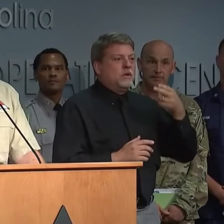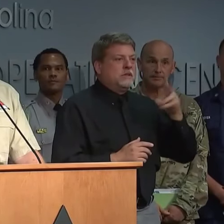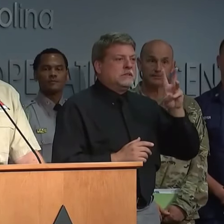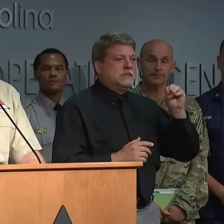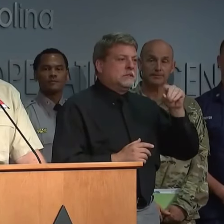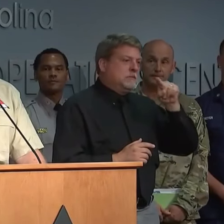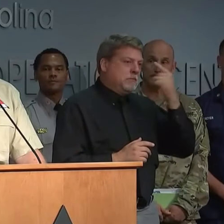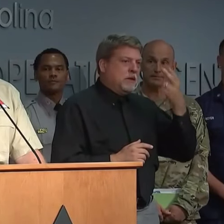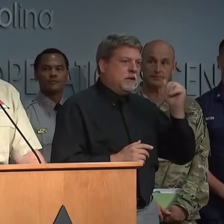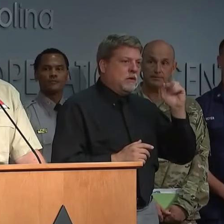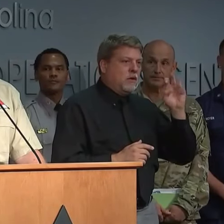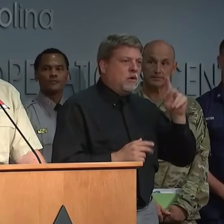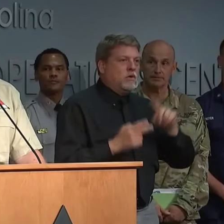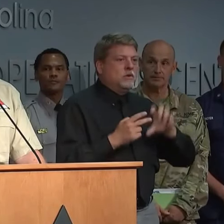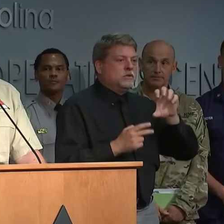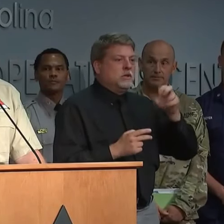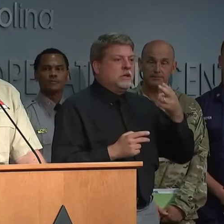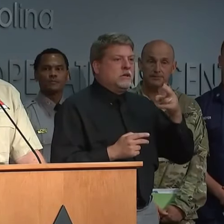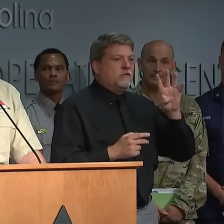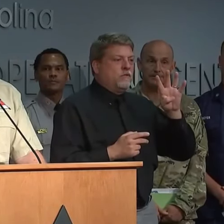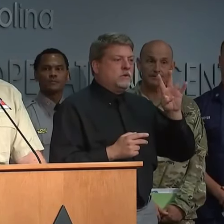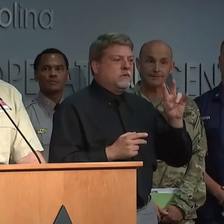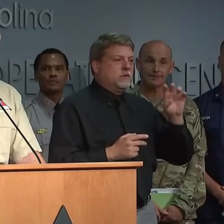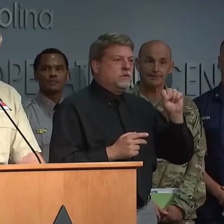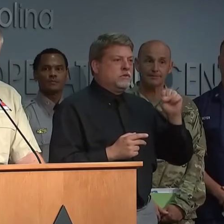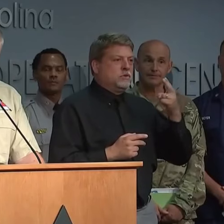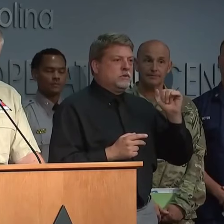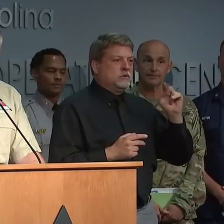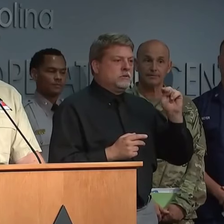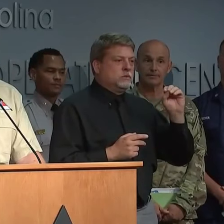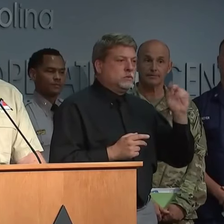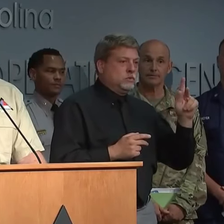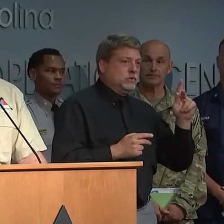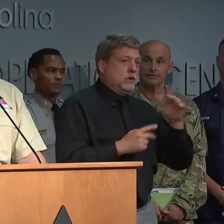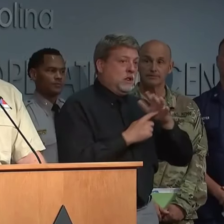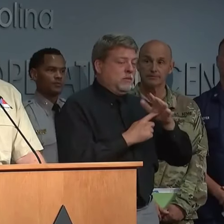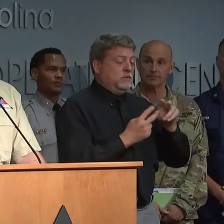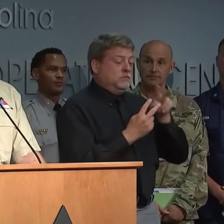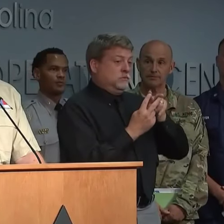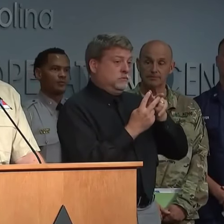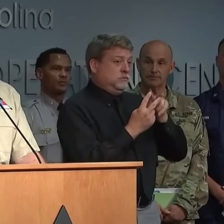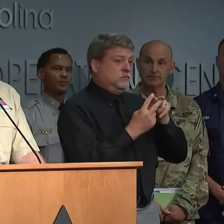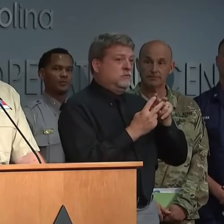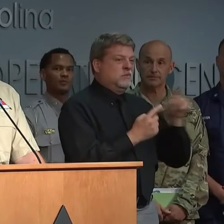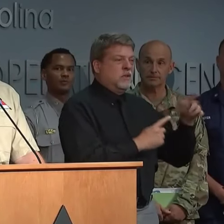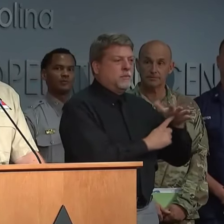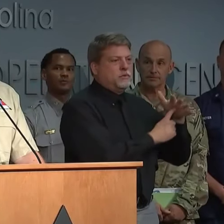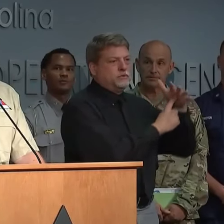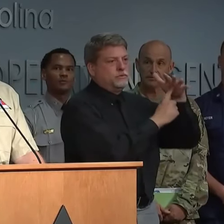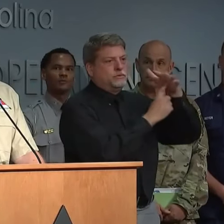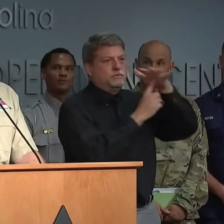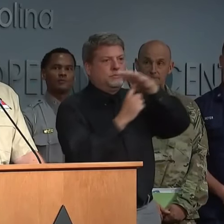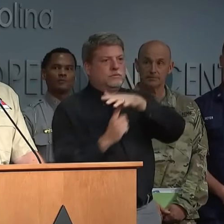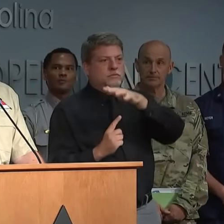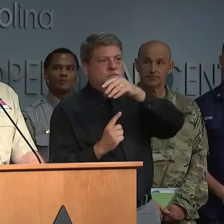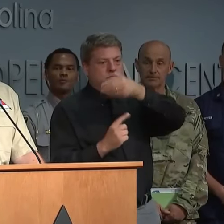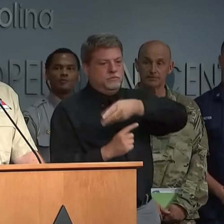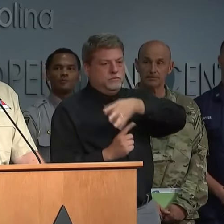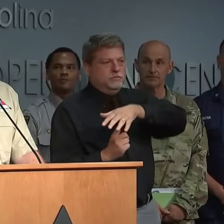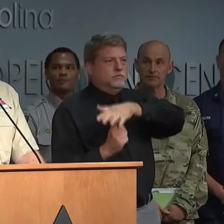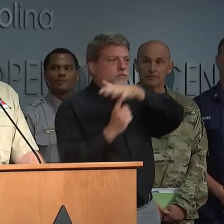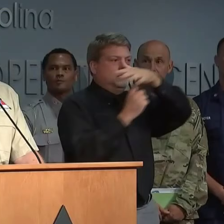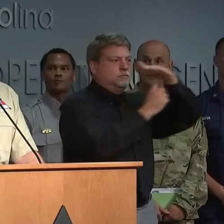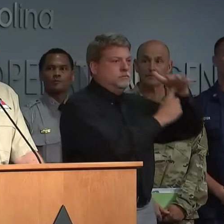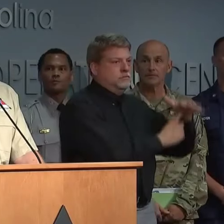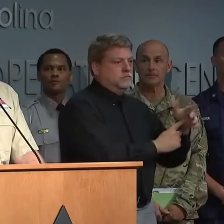Blackhawks or CH-47 Chinooks. And they would be able to bring supplies and commodities over to the